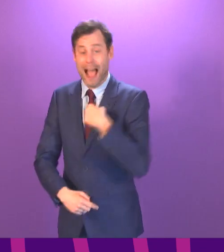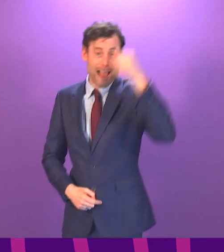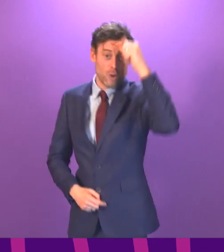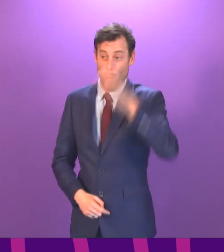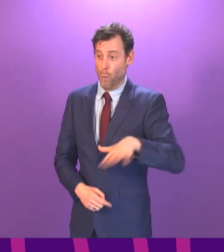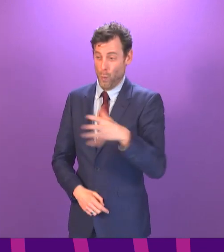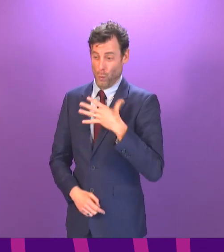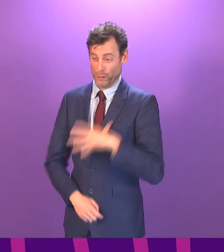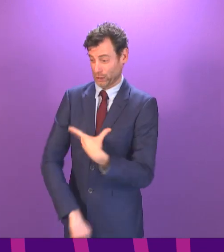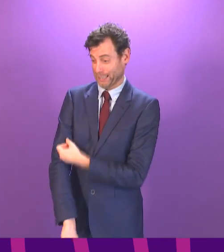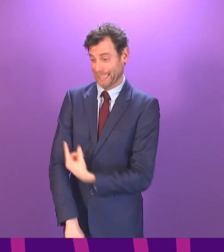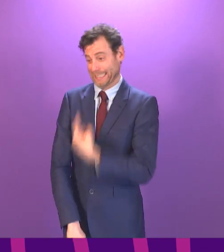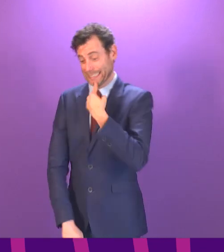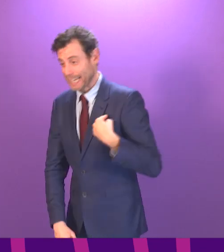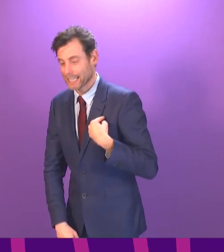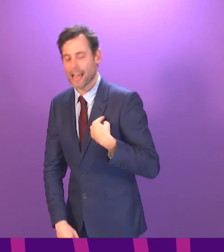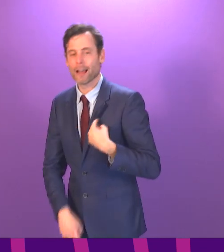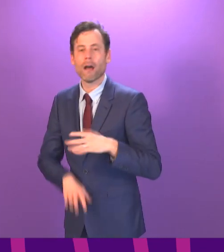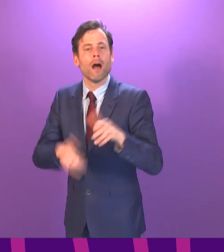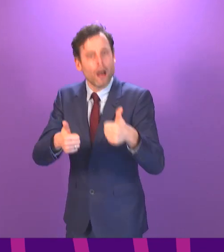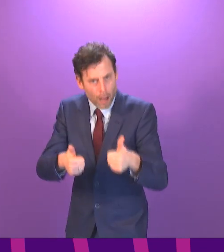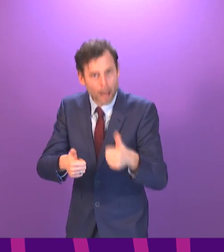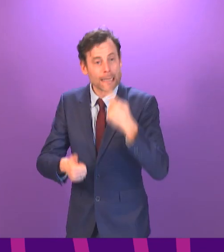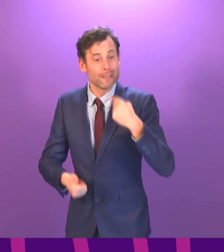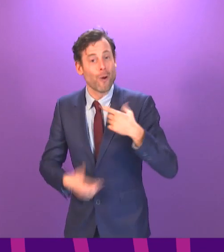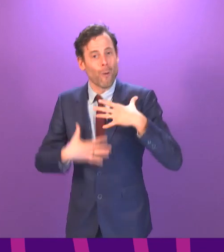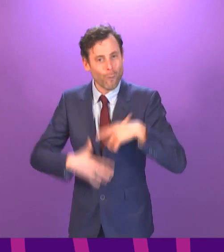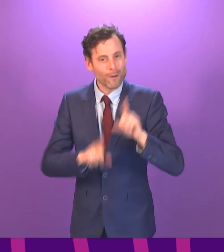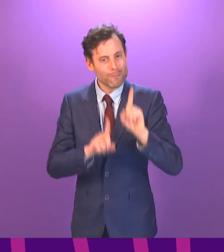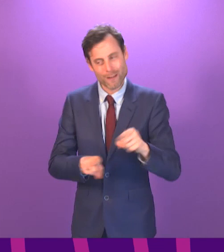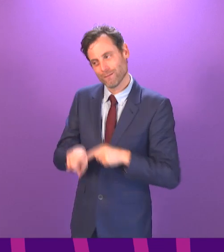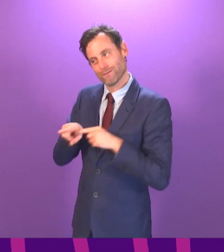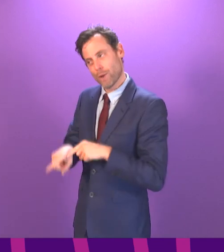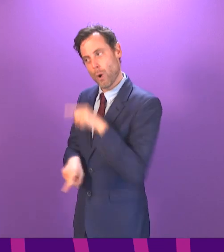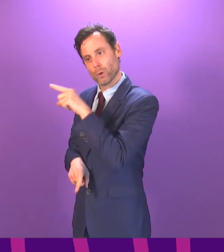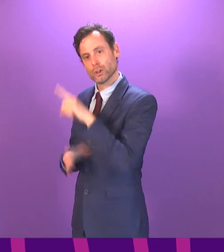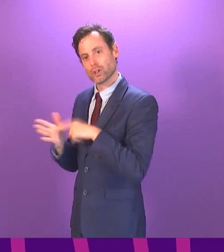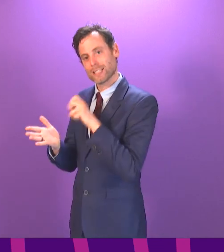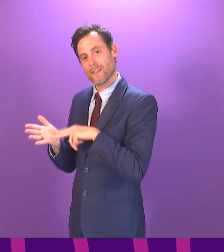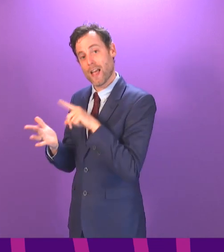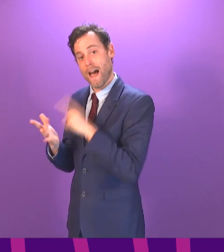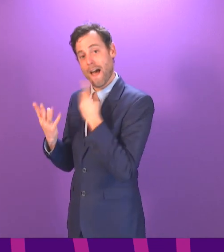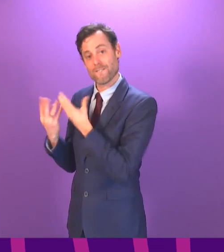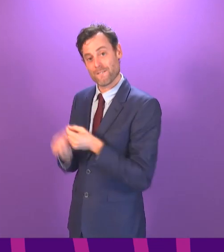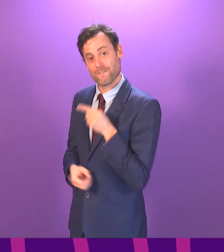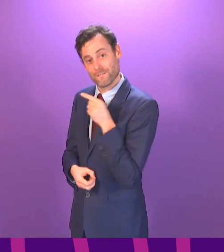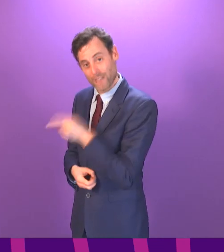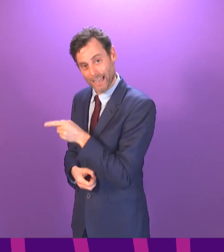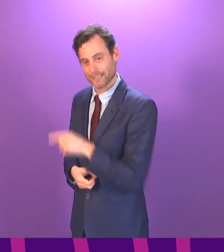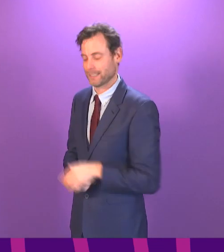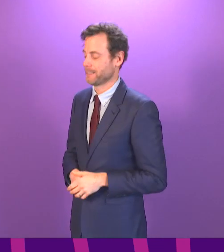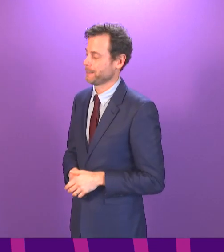do this methodically and in line with advice. that's what we will continue to do. Thank you. Neil Findlay, to be followed by Ruth Maguire.